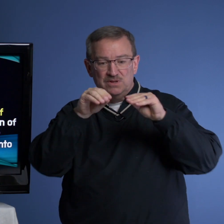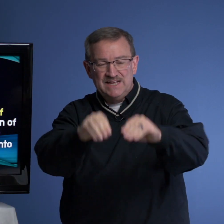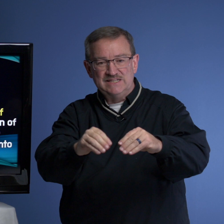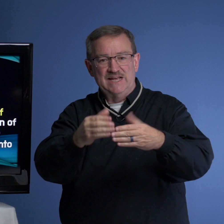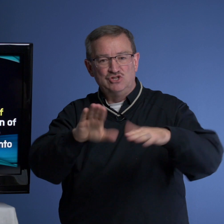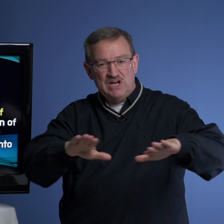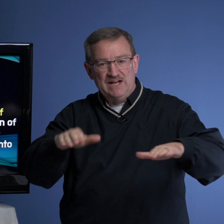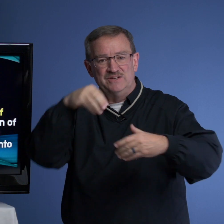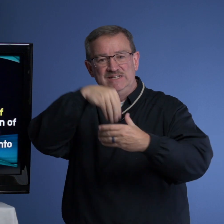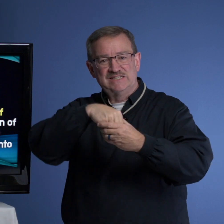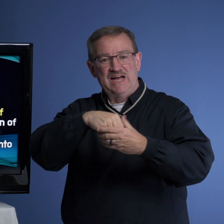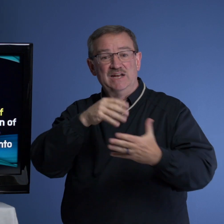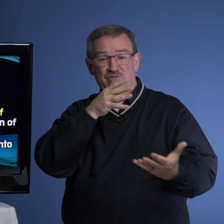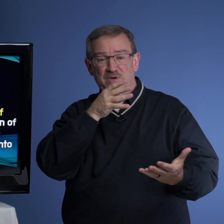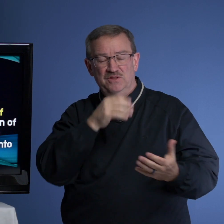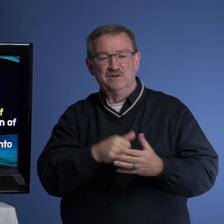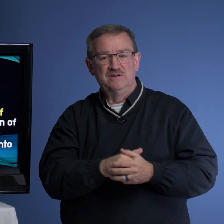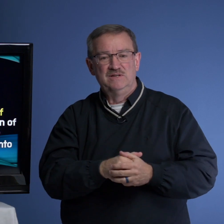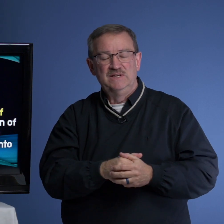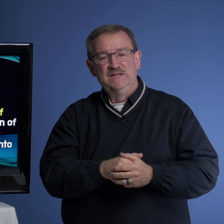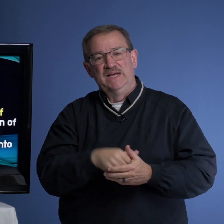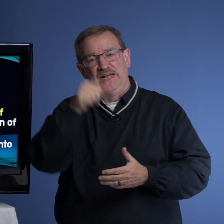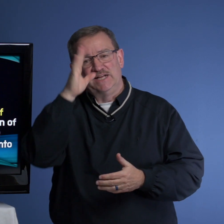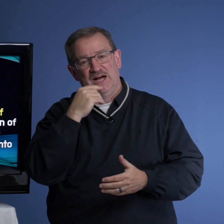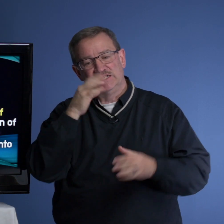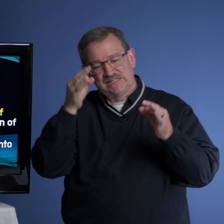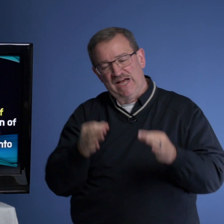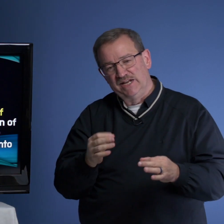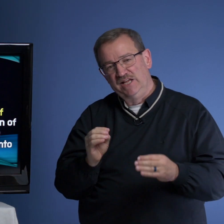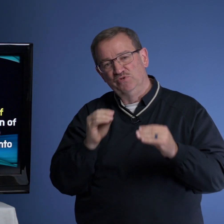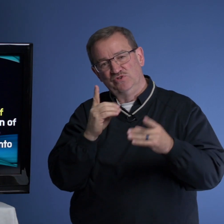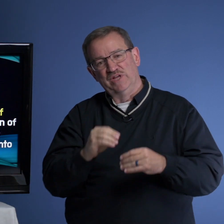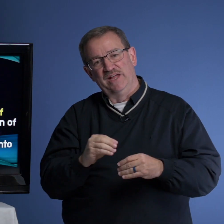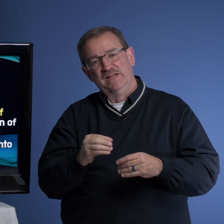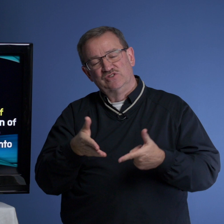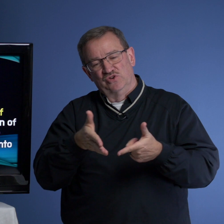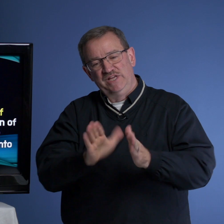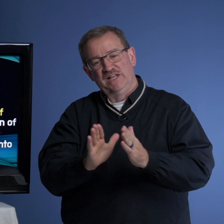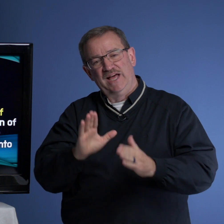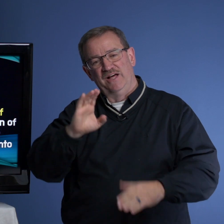place a child inside of a mother. And God decided he would do that. So he allowed